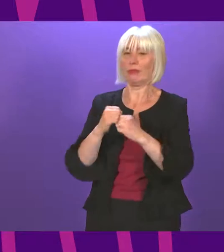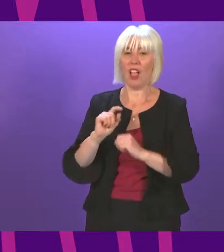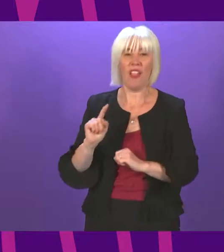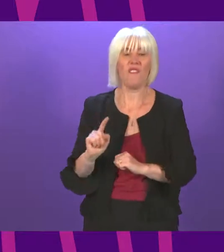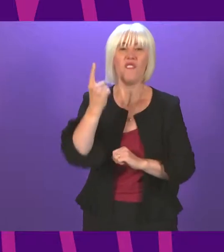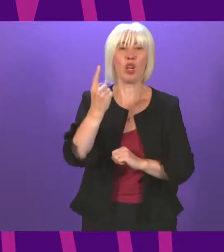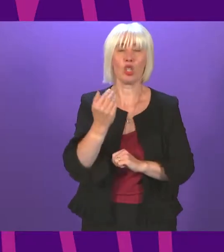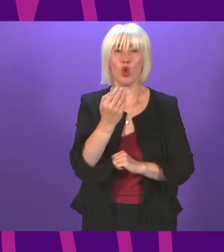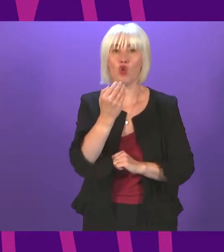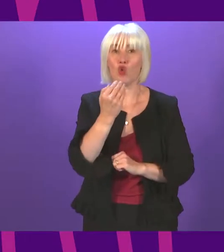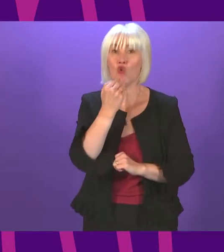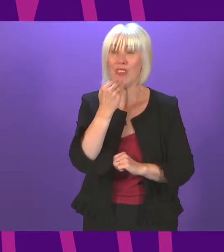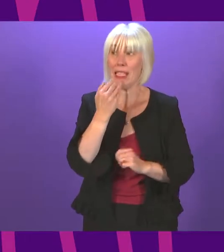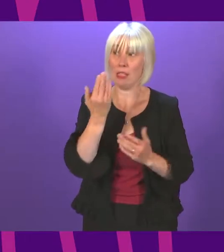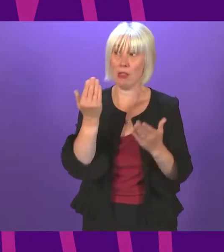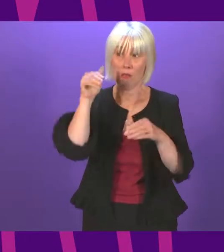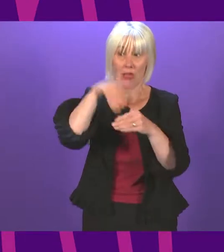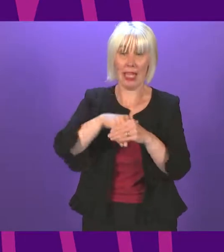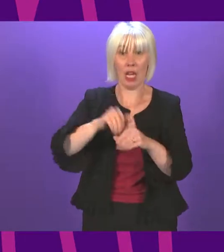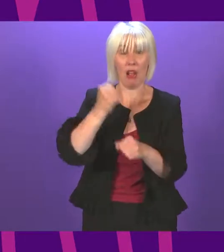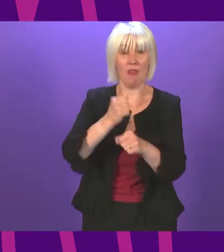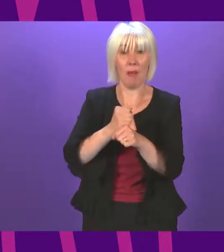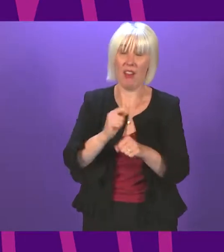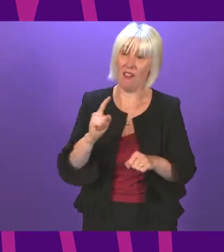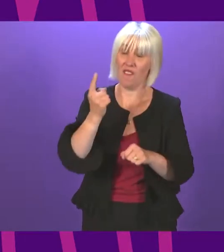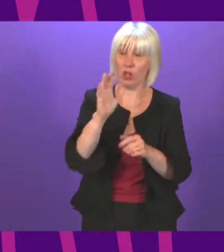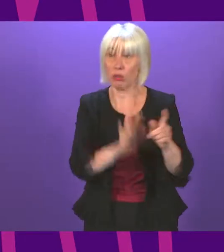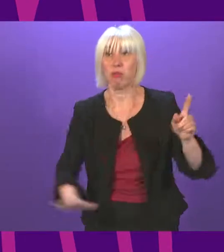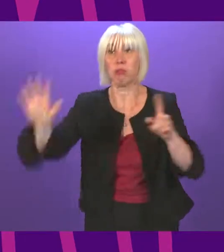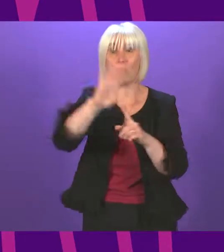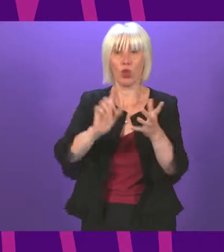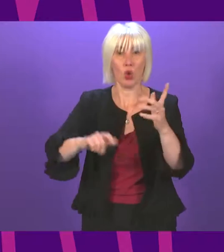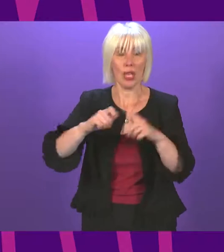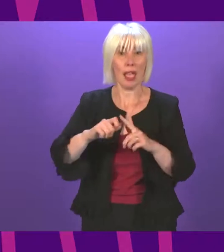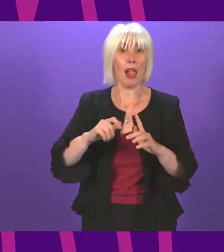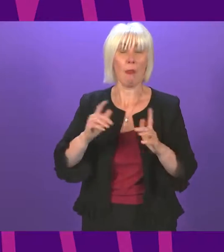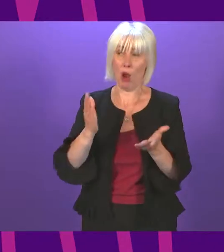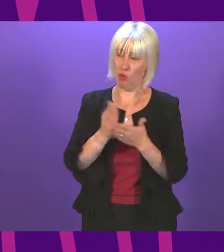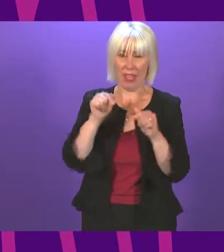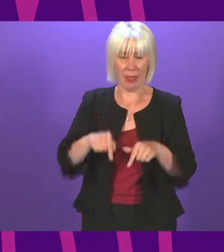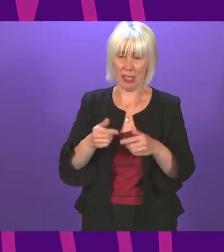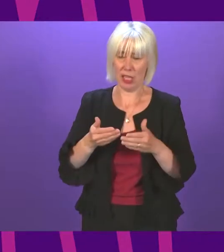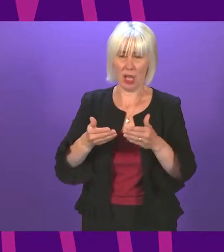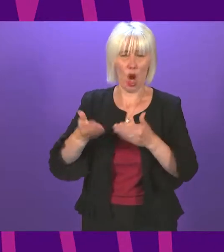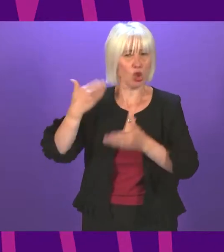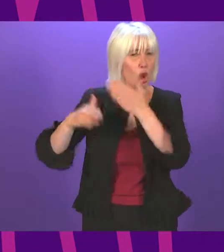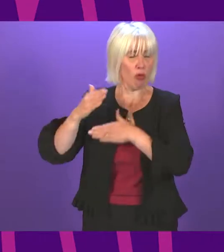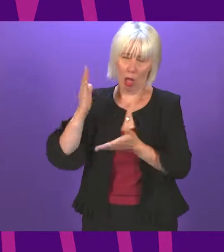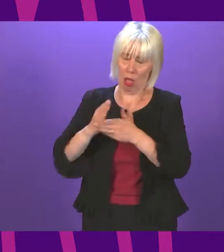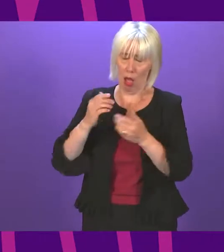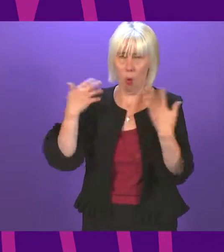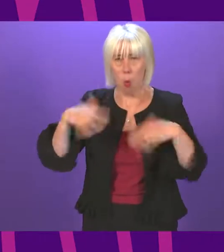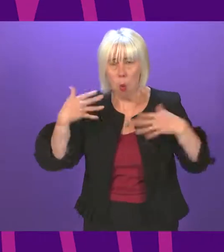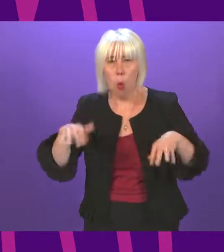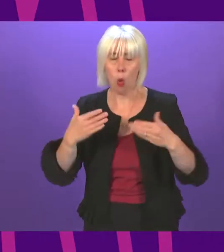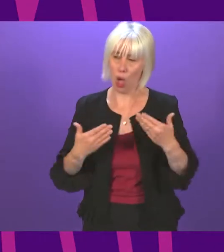first Greens anywhere in the UK to do so. We sometimes overuse the word historic in politics, but this is a genuinely historic moment. A new party,